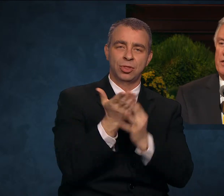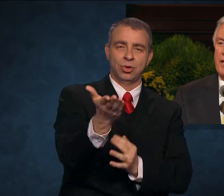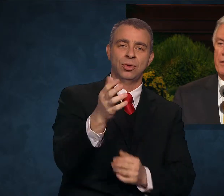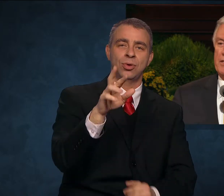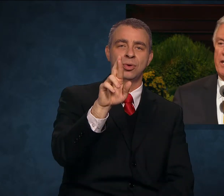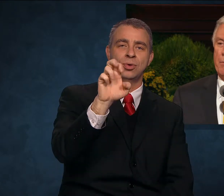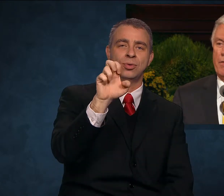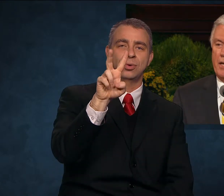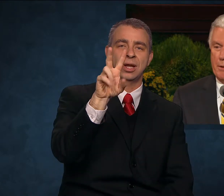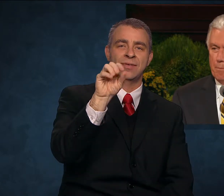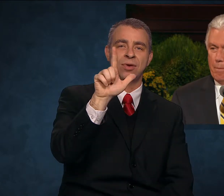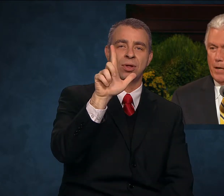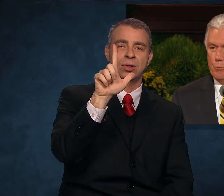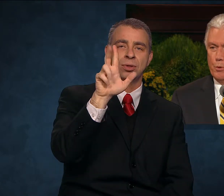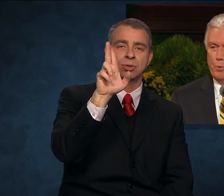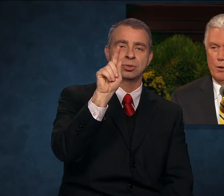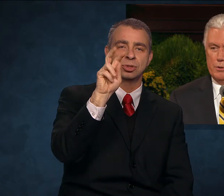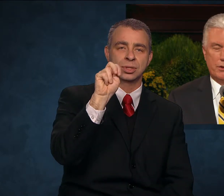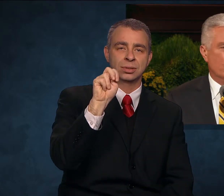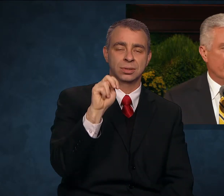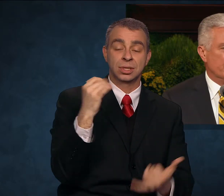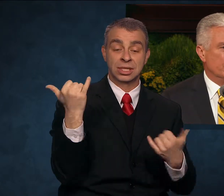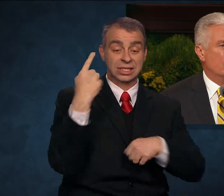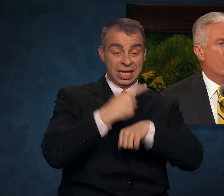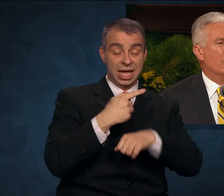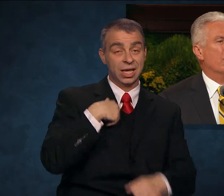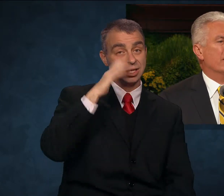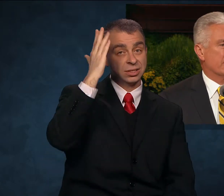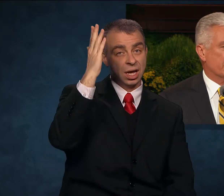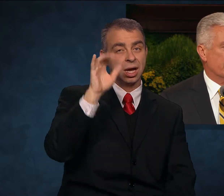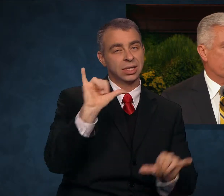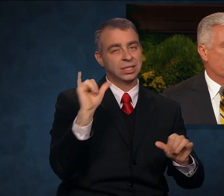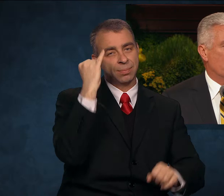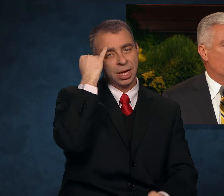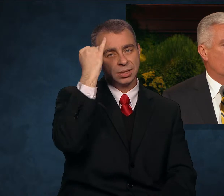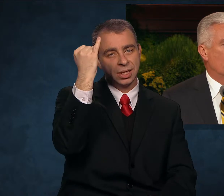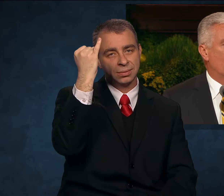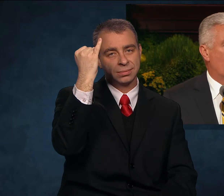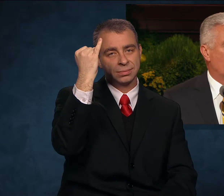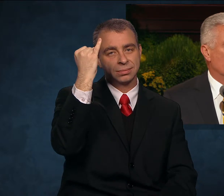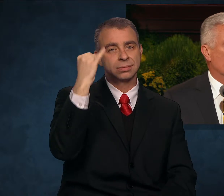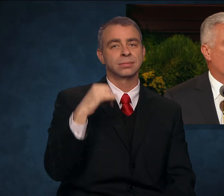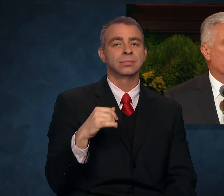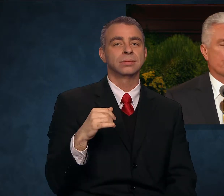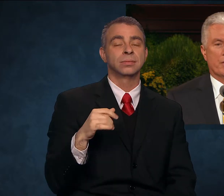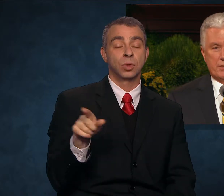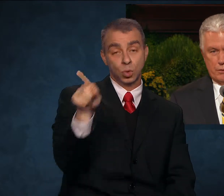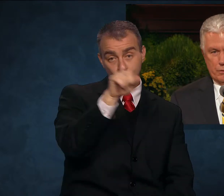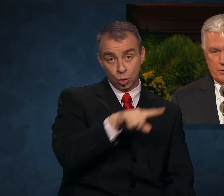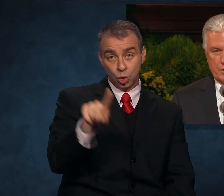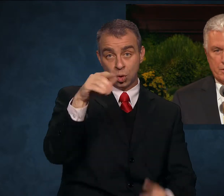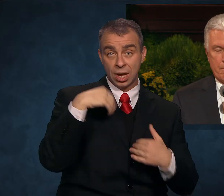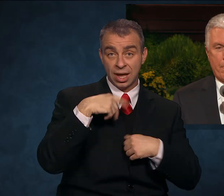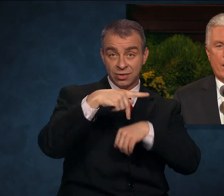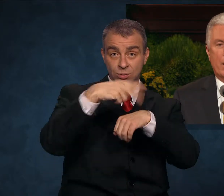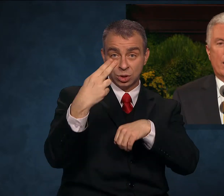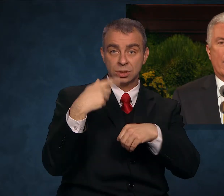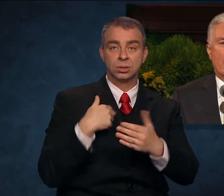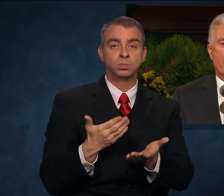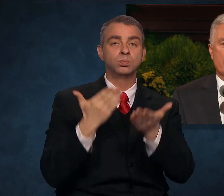would like to take the same theme and propose a question to all of us who hold God's priesthood.